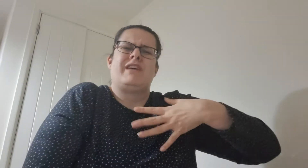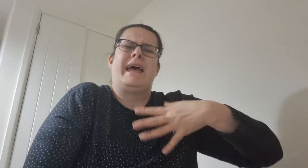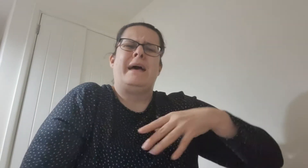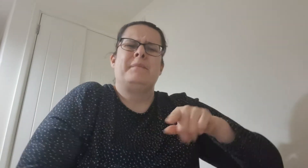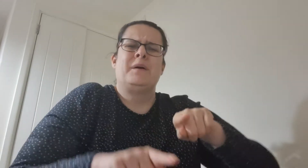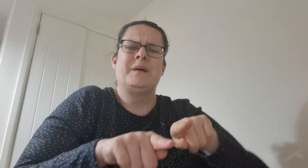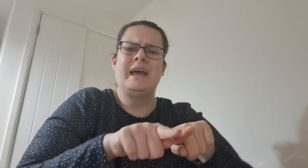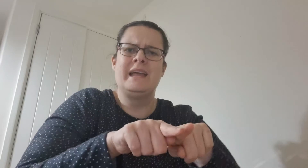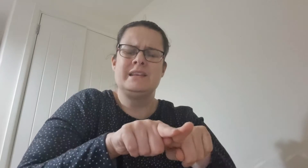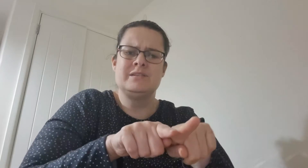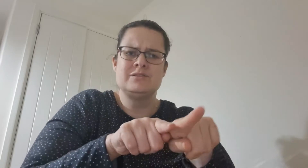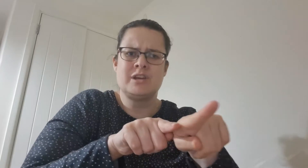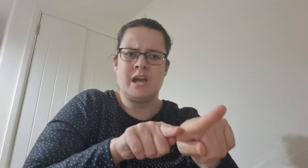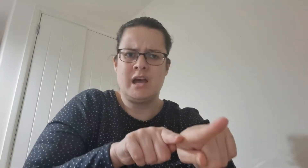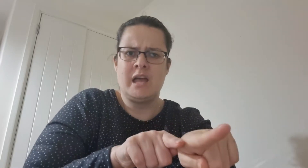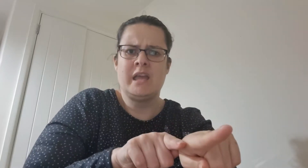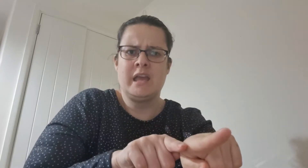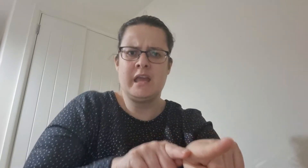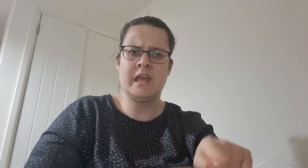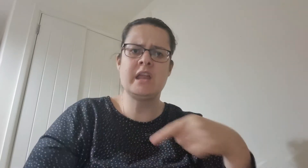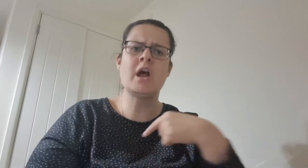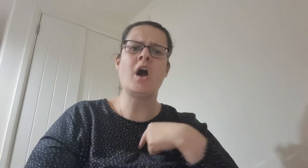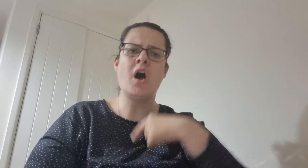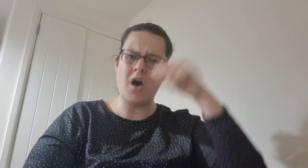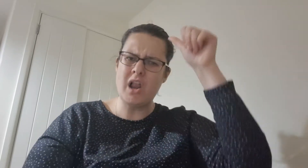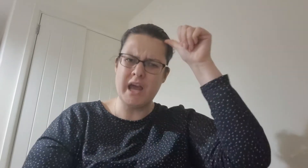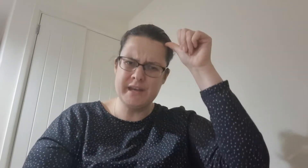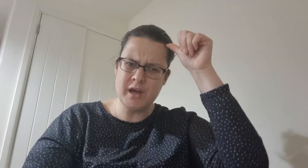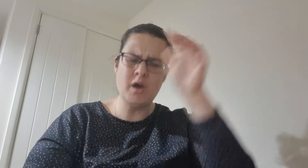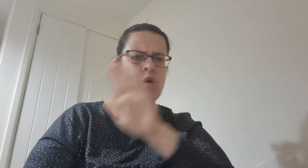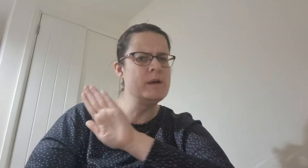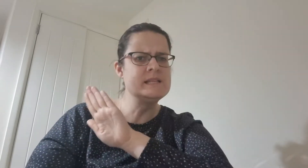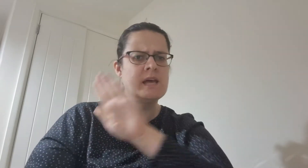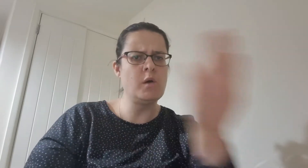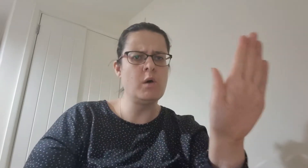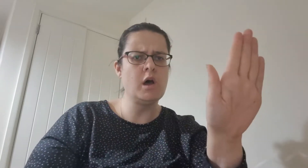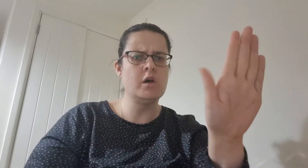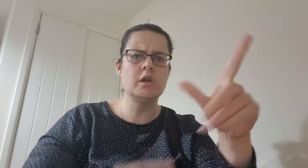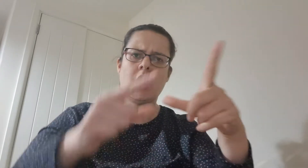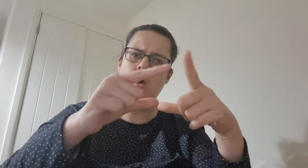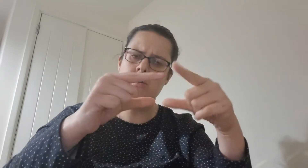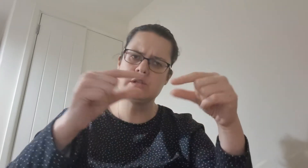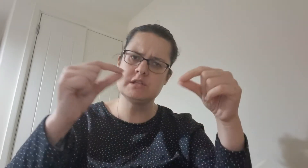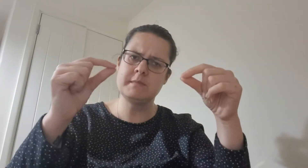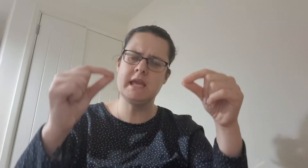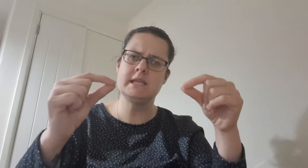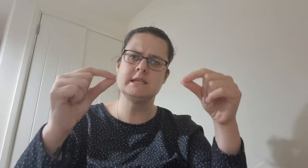tremble when you try it, all I know is I won't go speechless